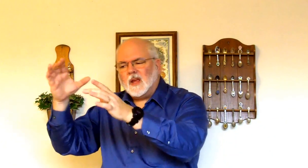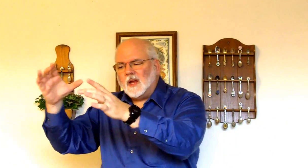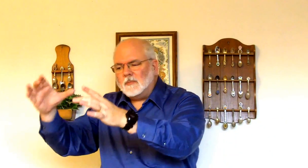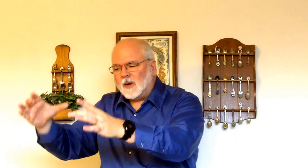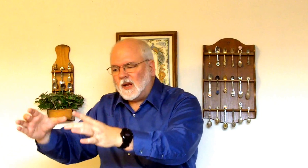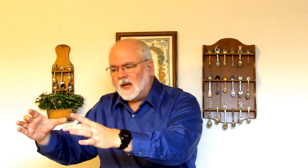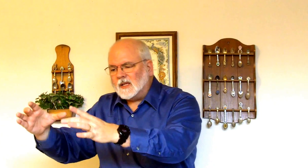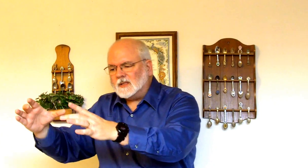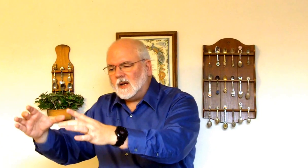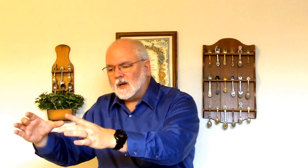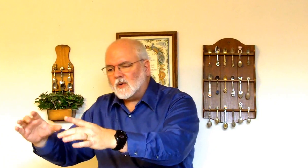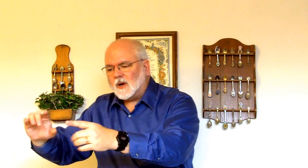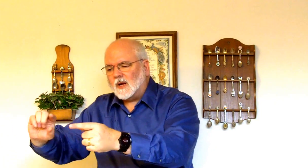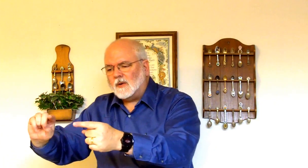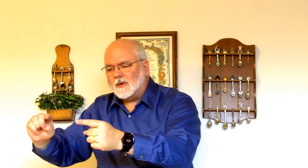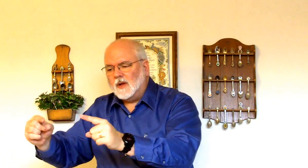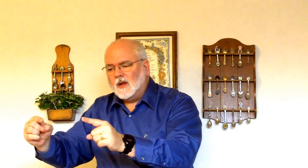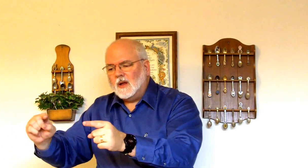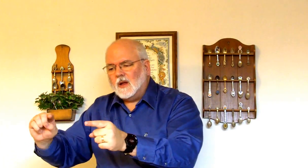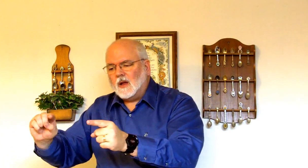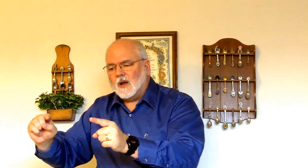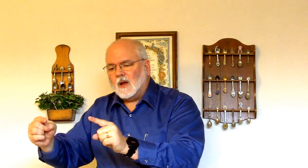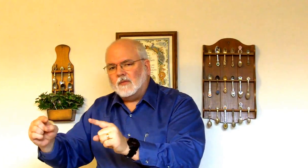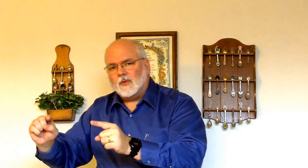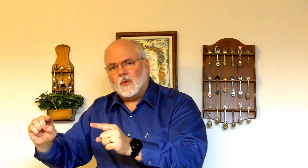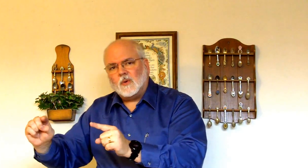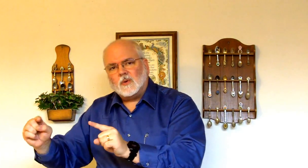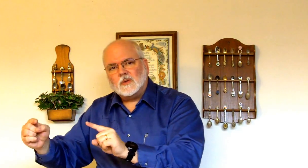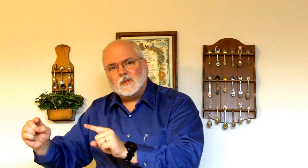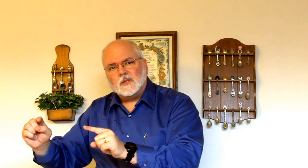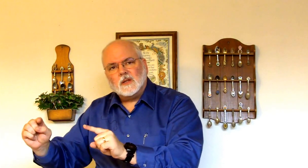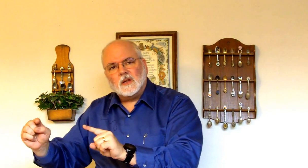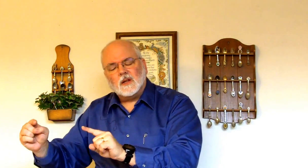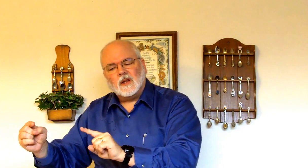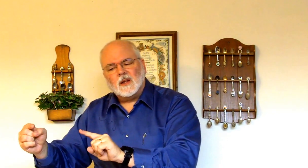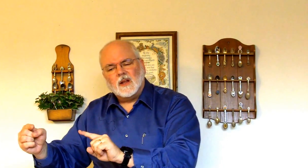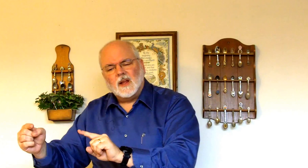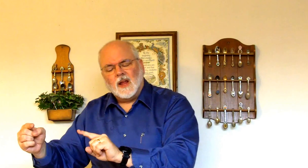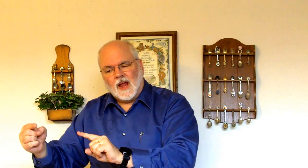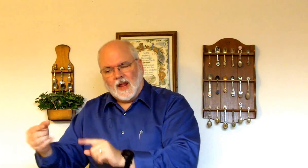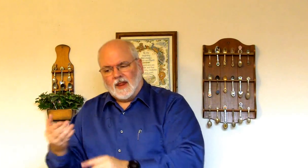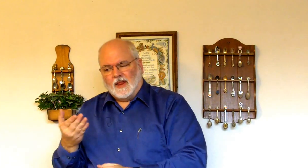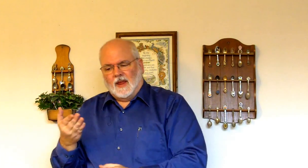placed a crown of thorns they